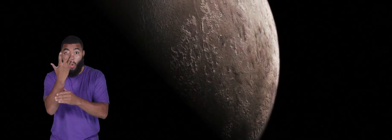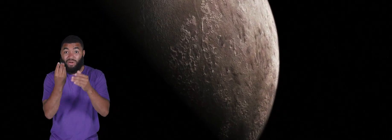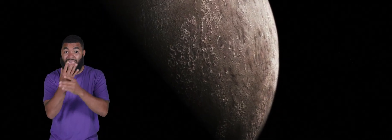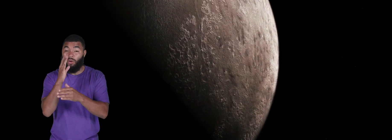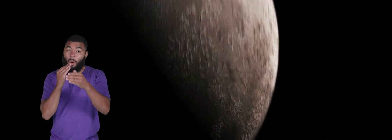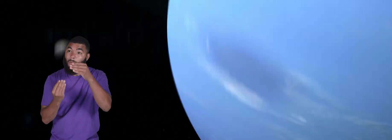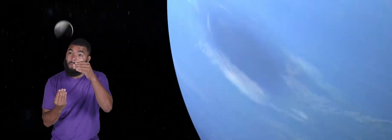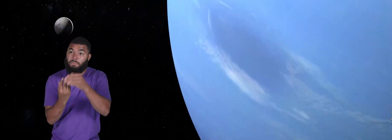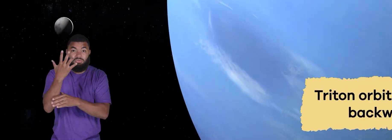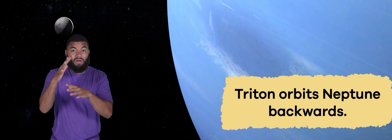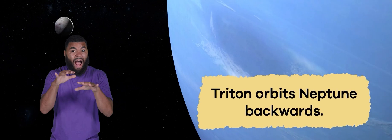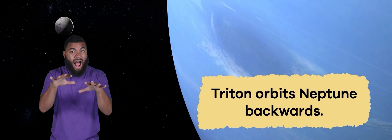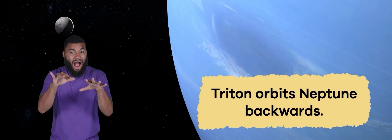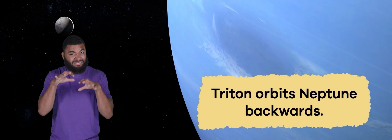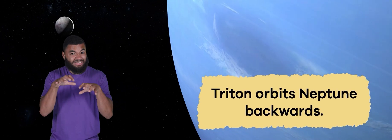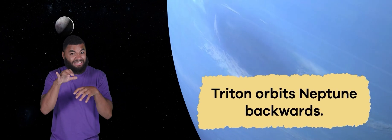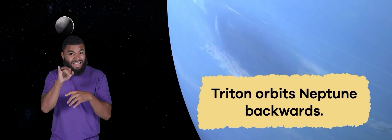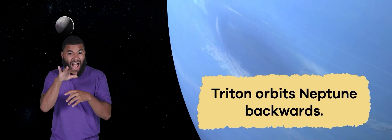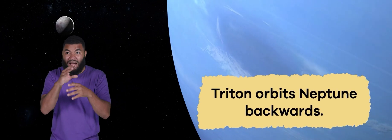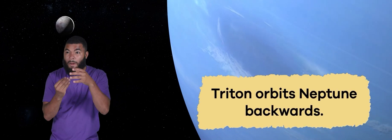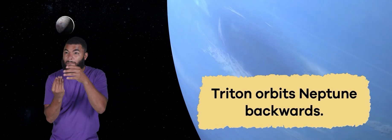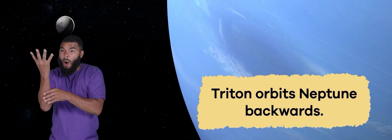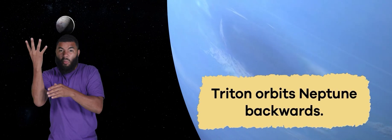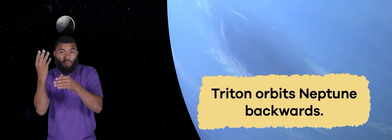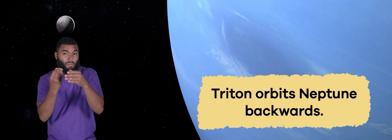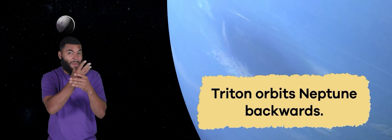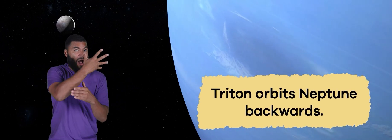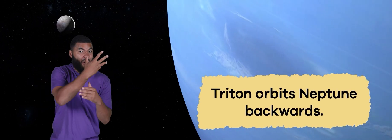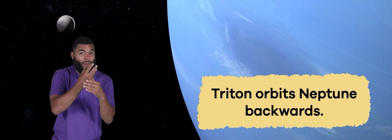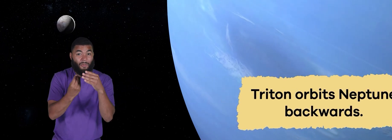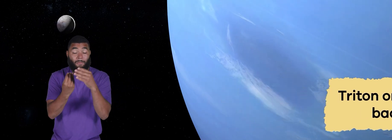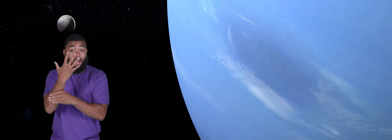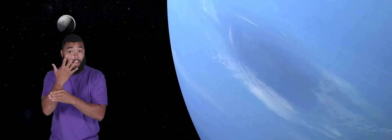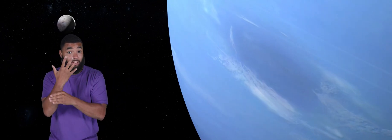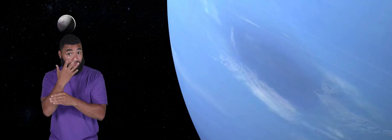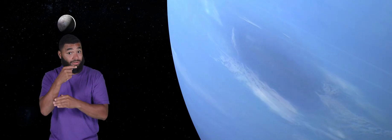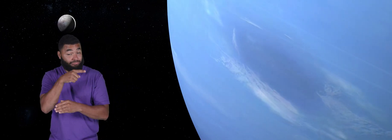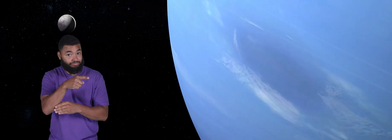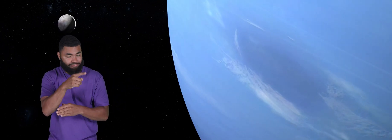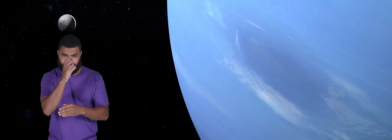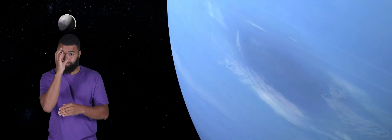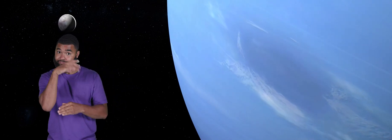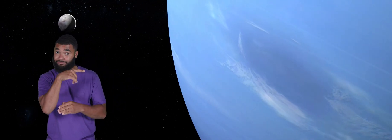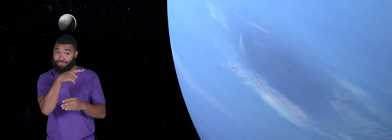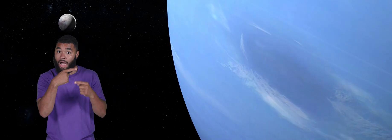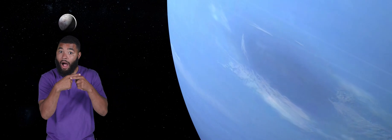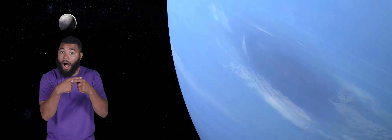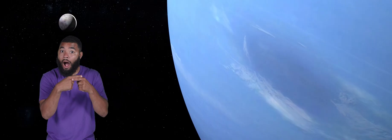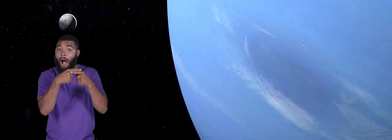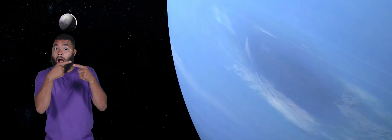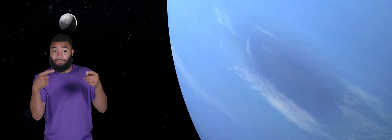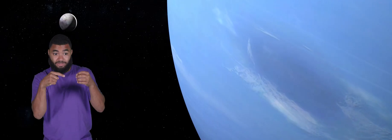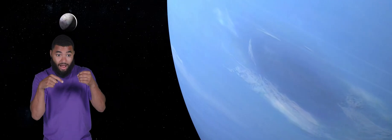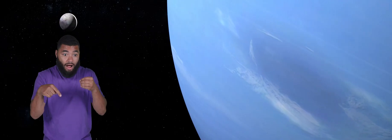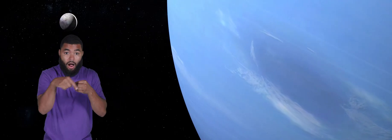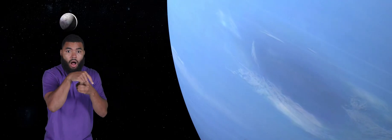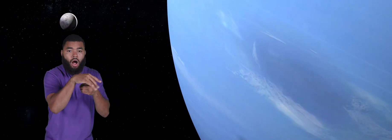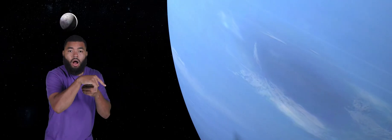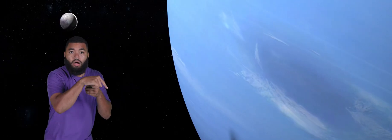air. Triton also orbits Neptune backwards, which means it goes the opposite way most moons orbit their